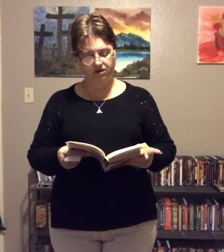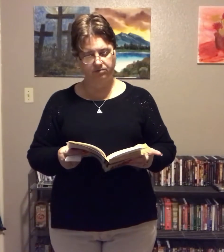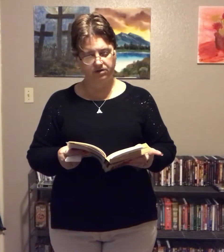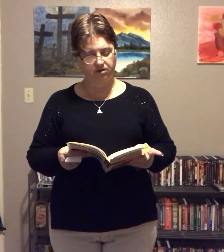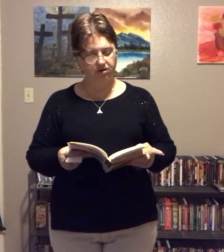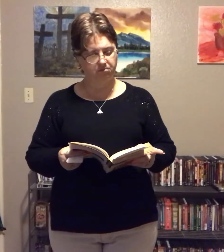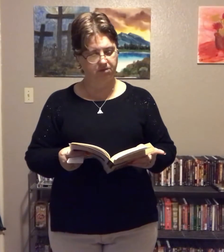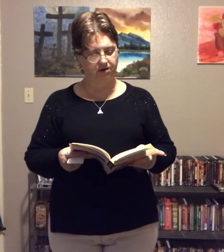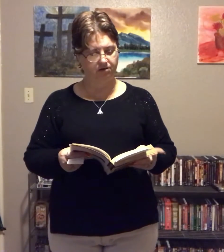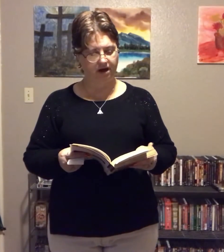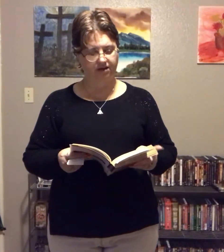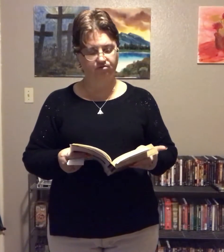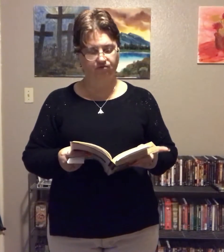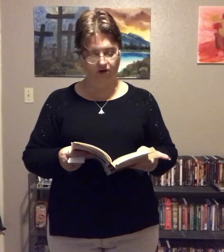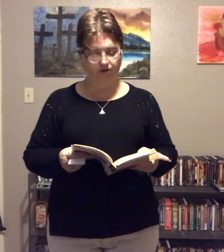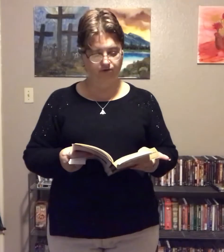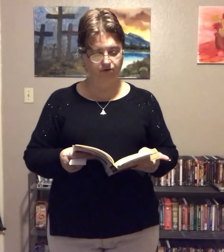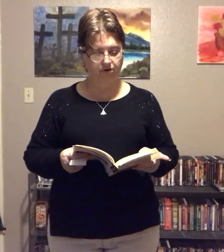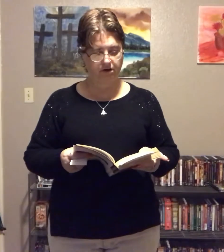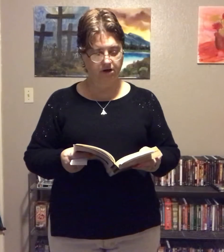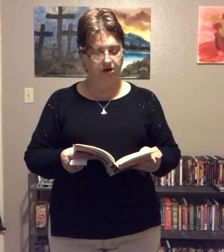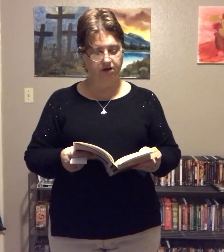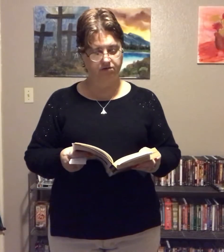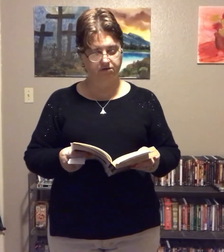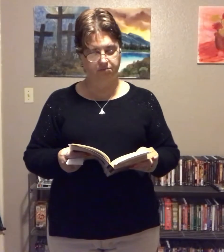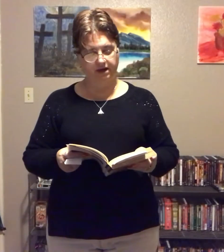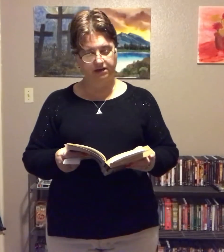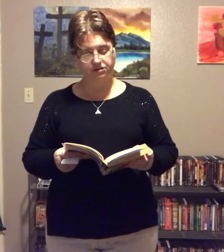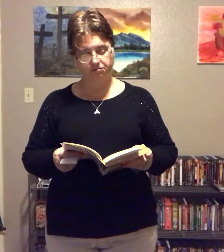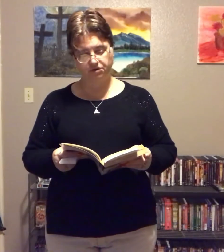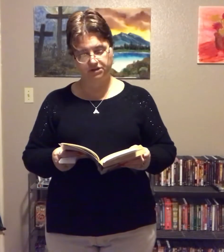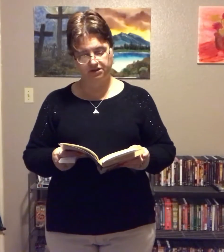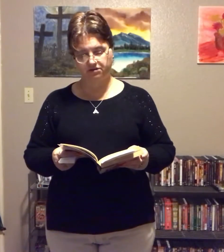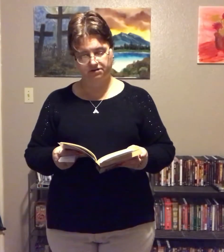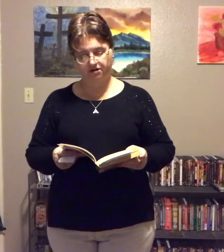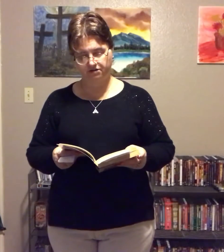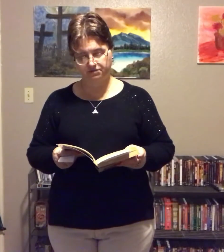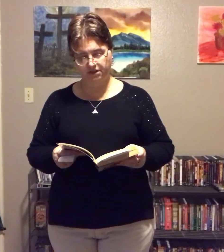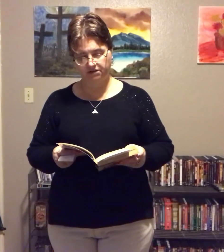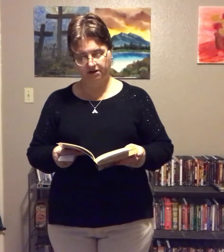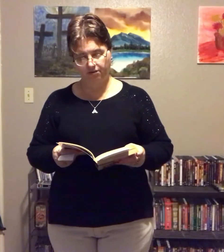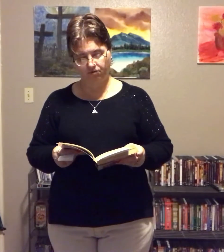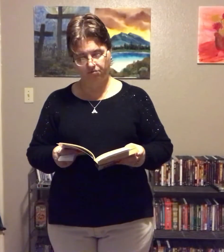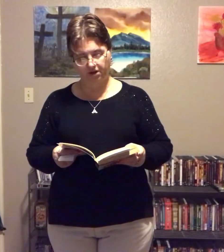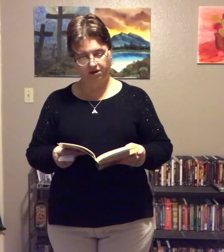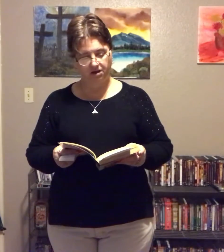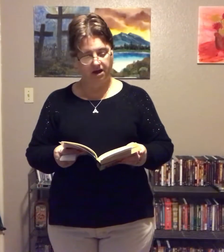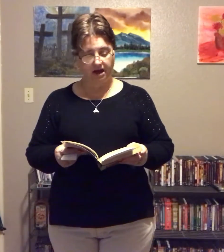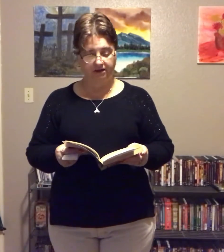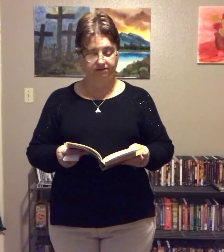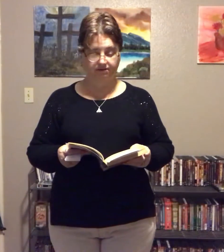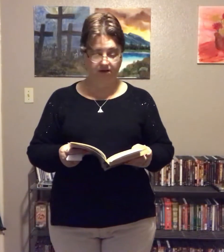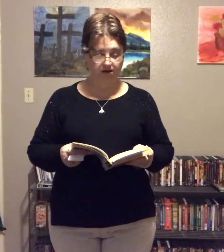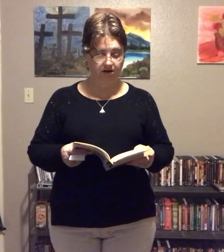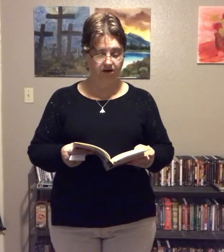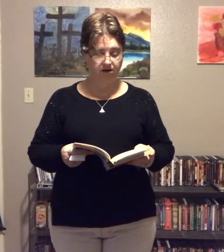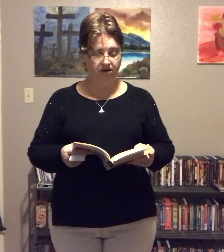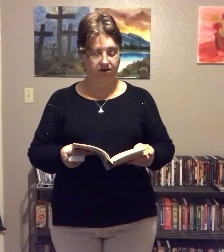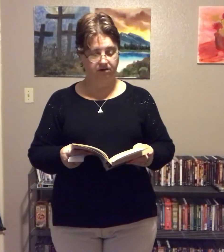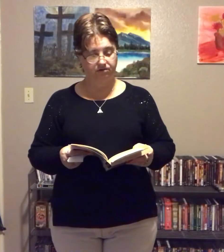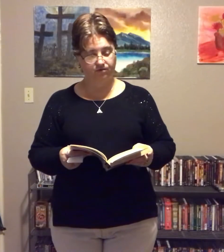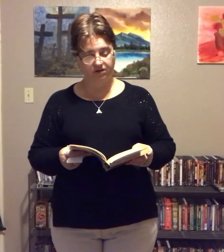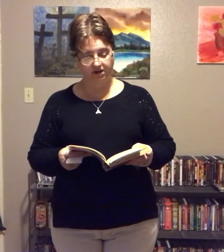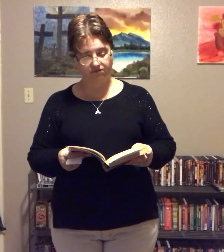forgiveness,